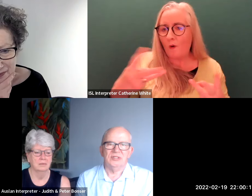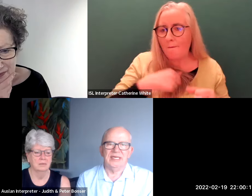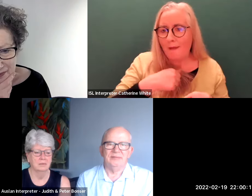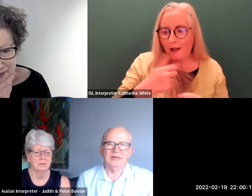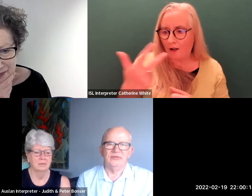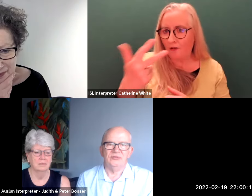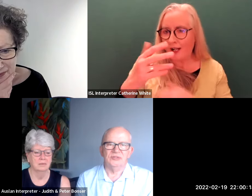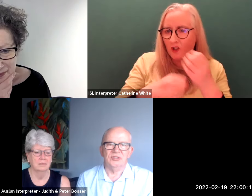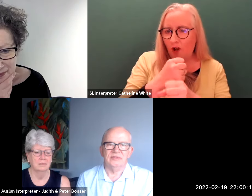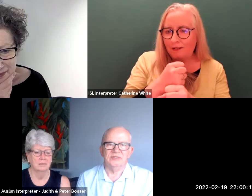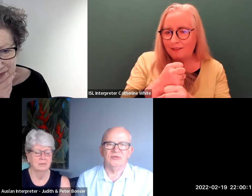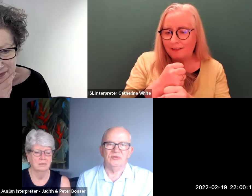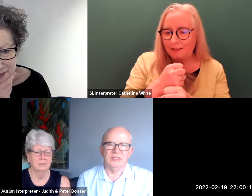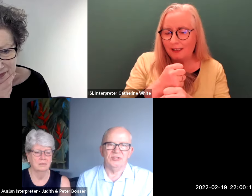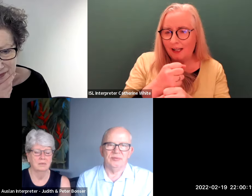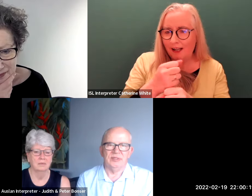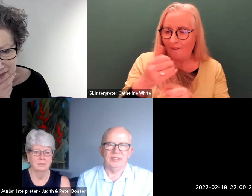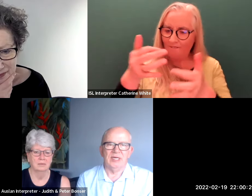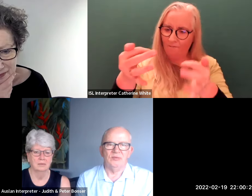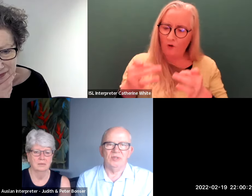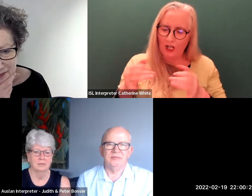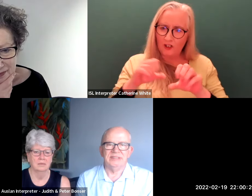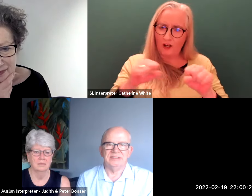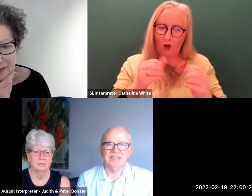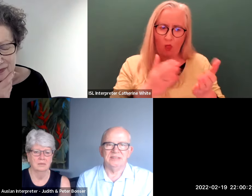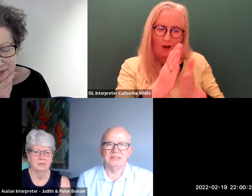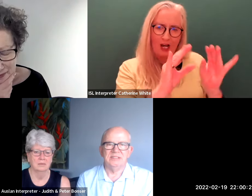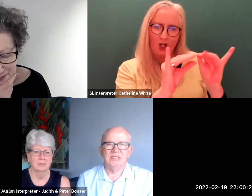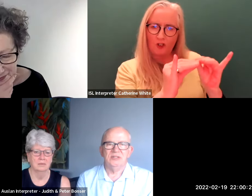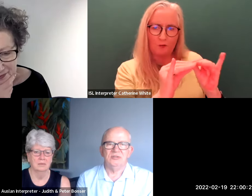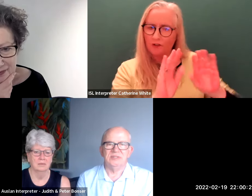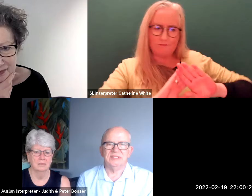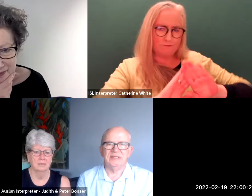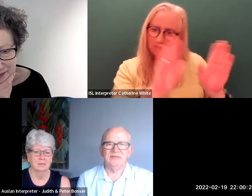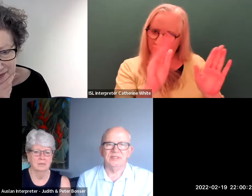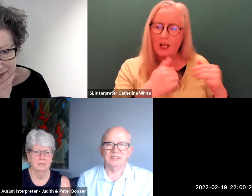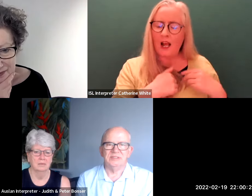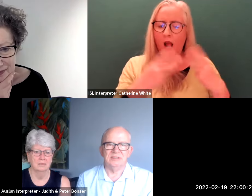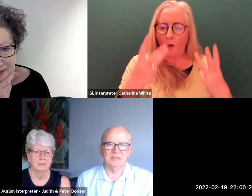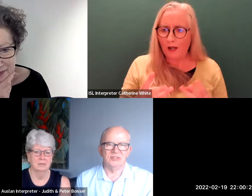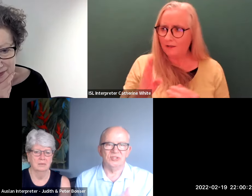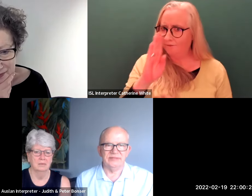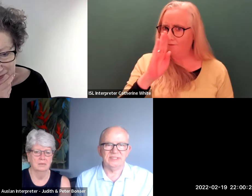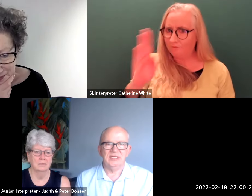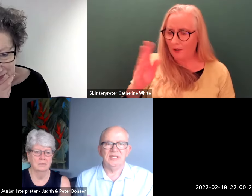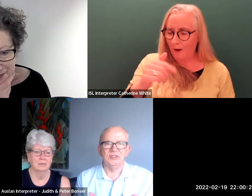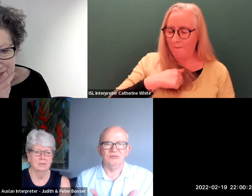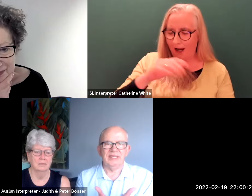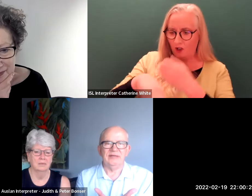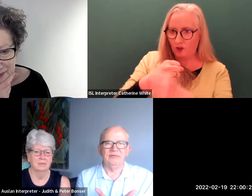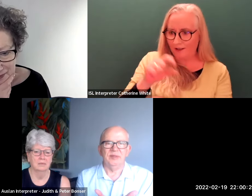to get my funeral service through an interpreter i want my sons to receive this the service